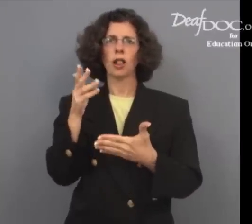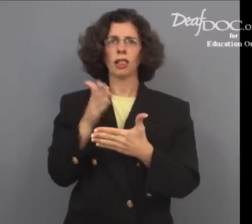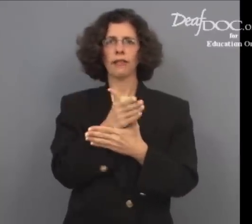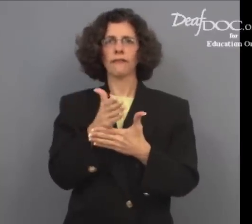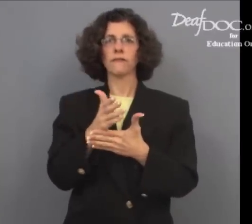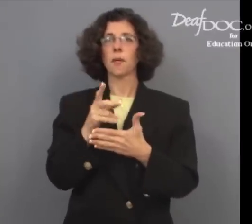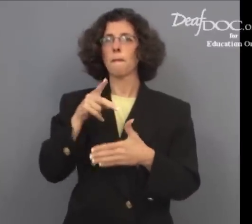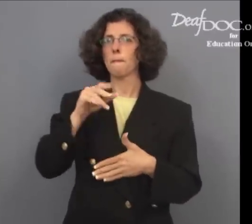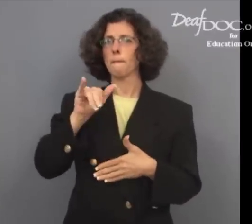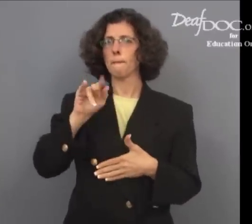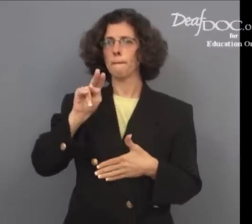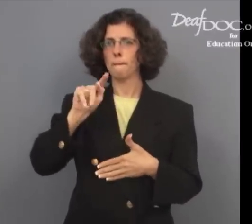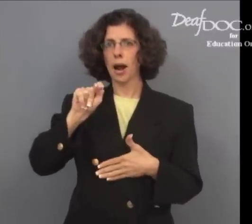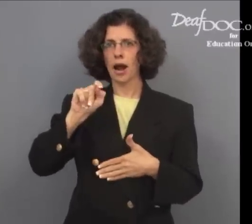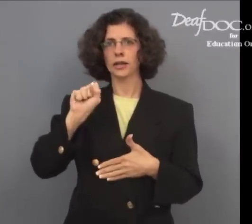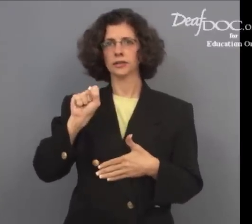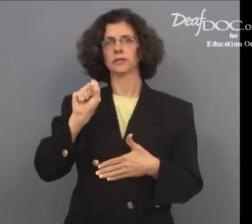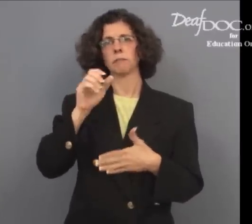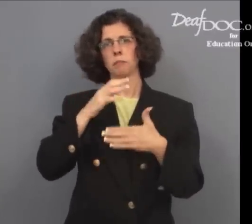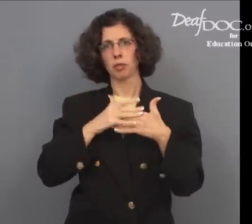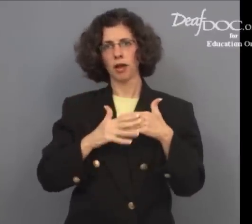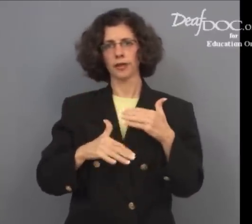pints of blood in their body.